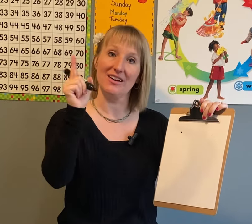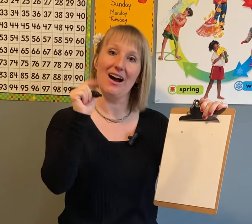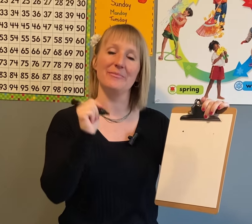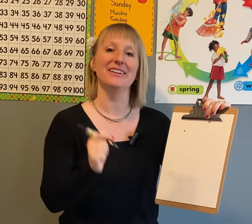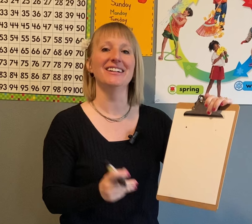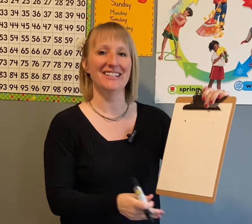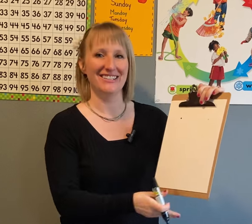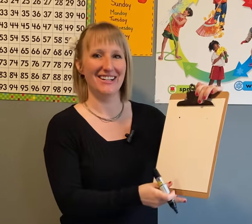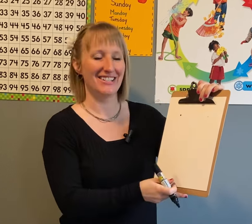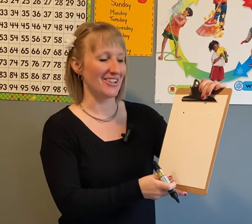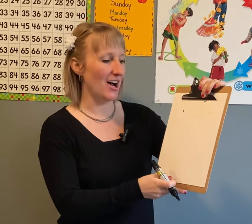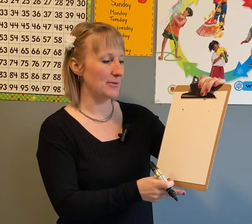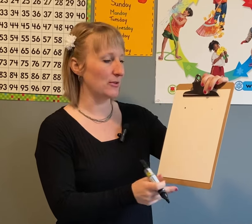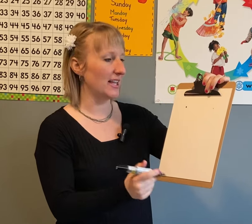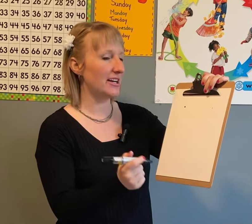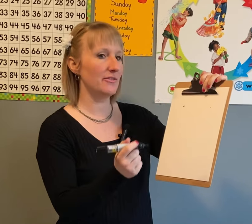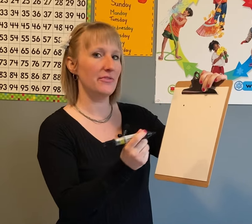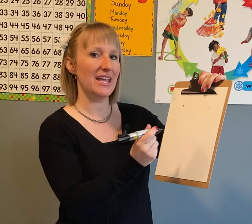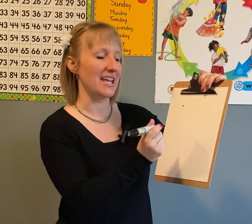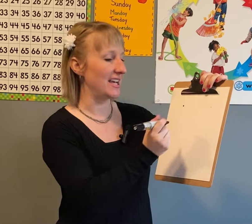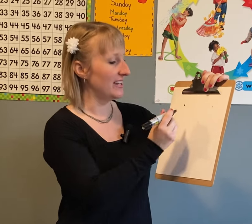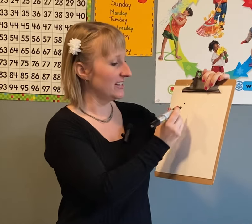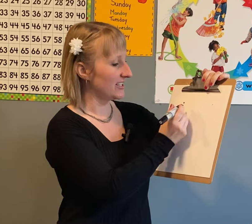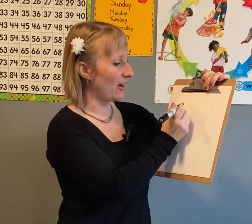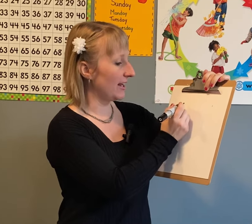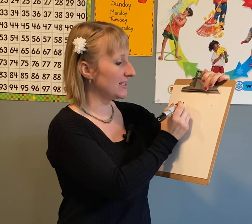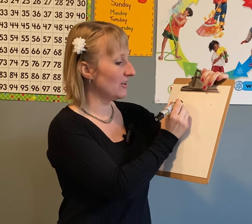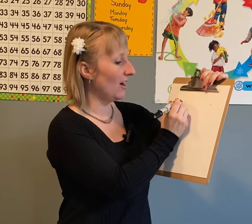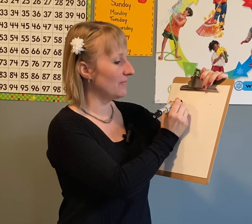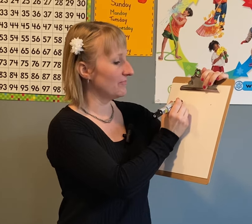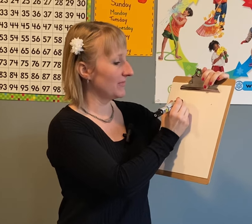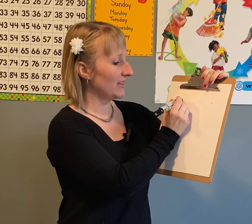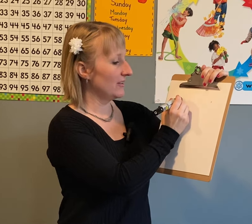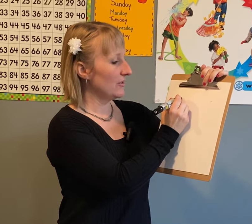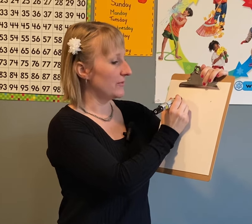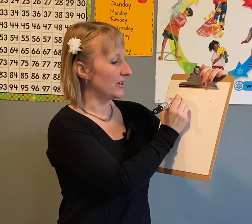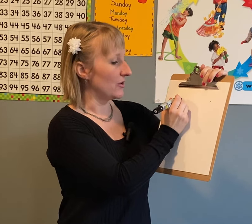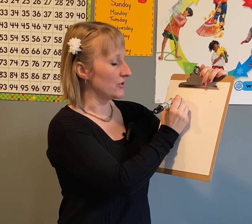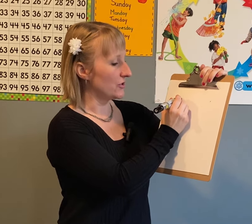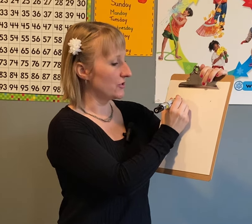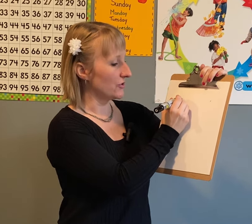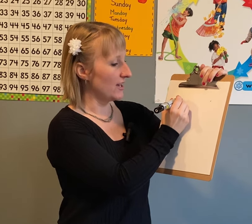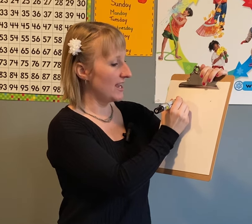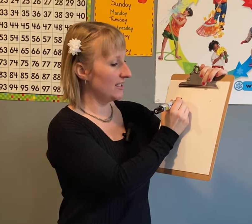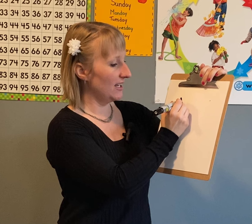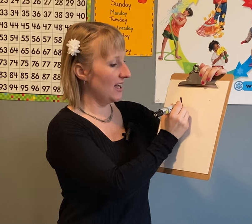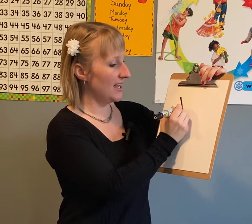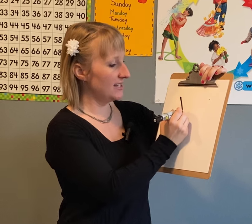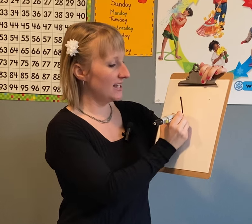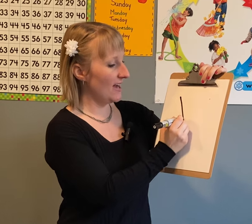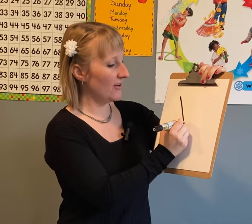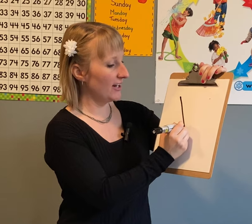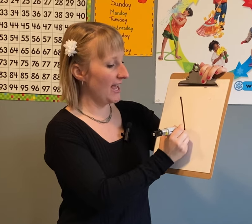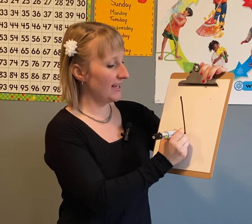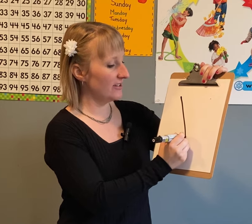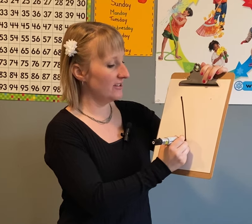top. Good job. So letter V. Starting at the top we go straight line down on an angle